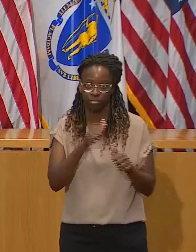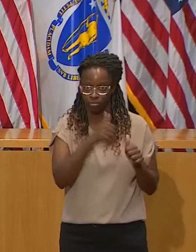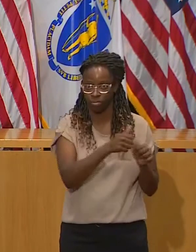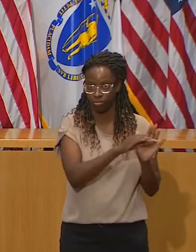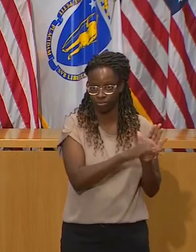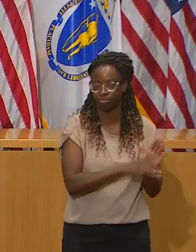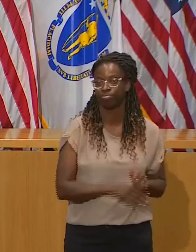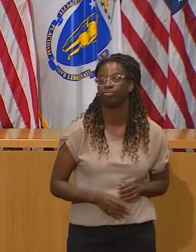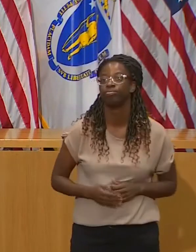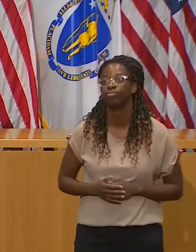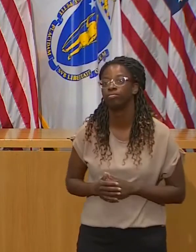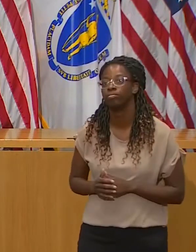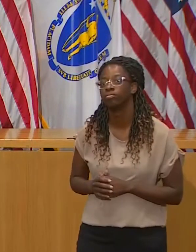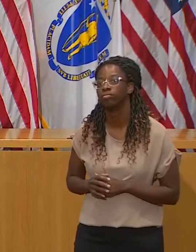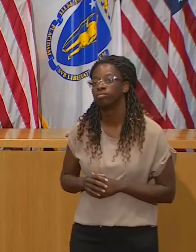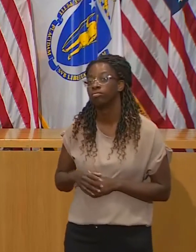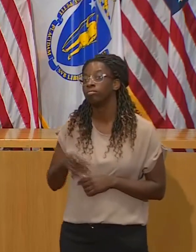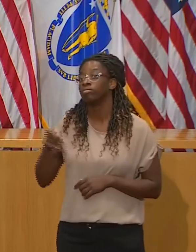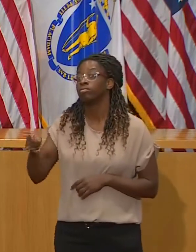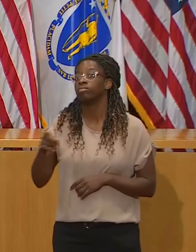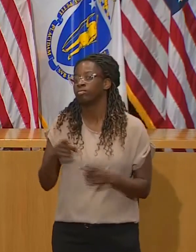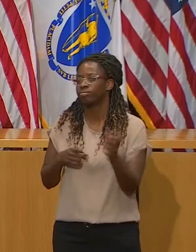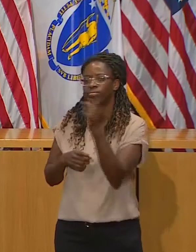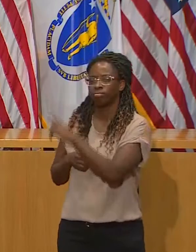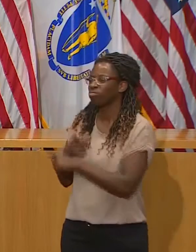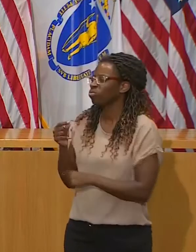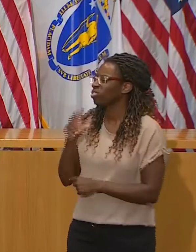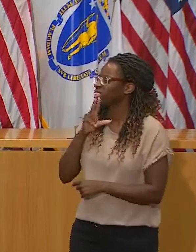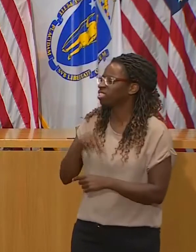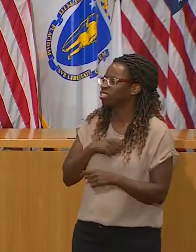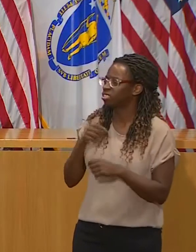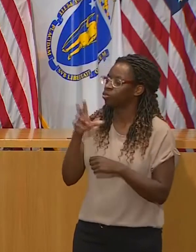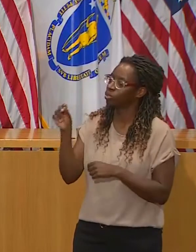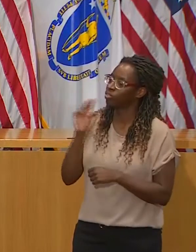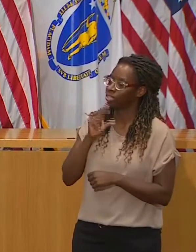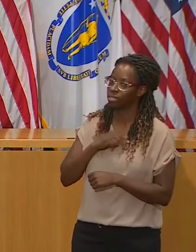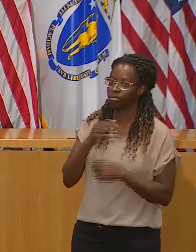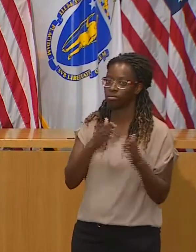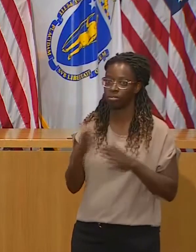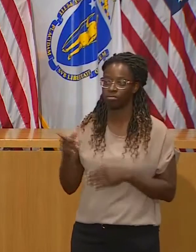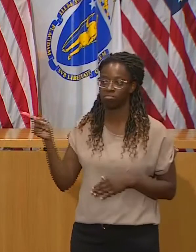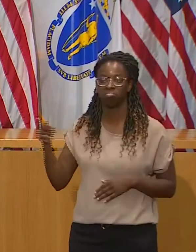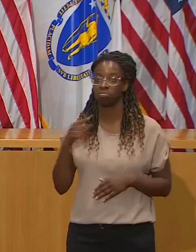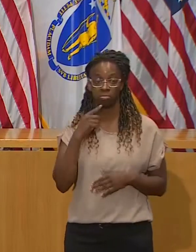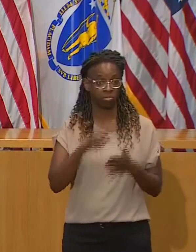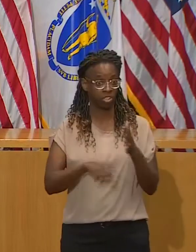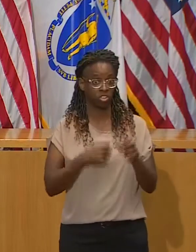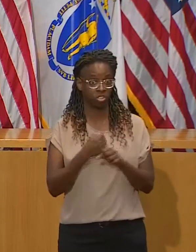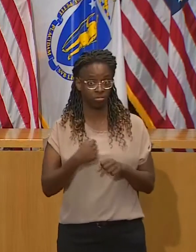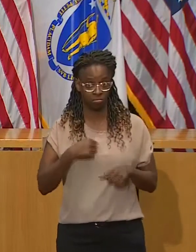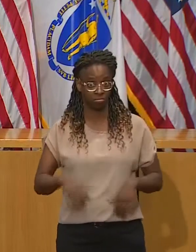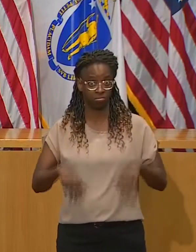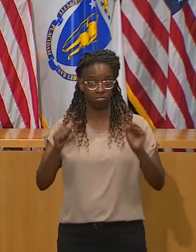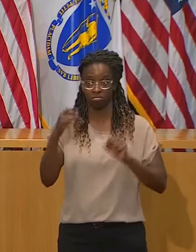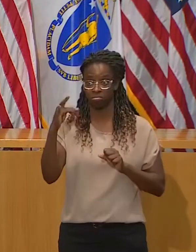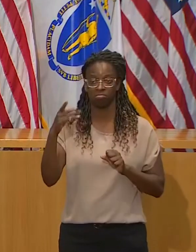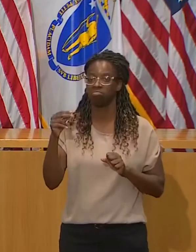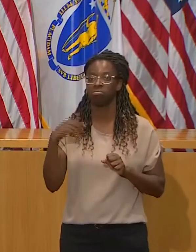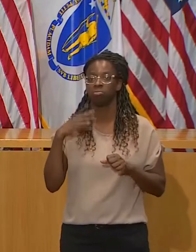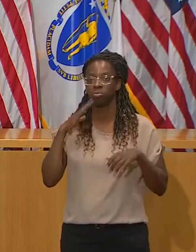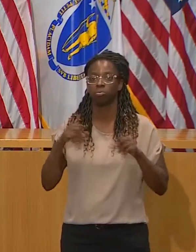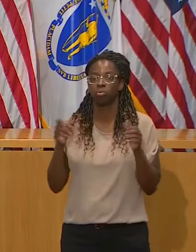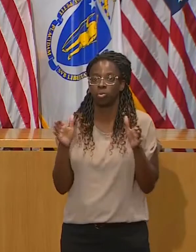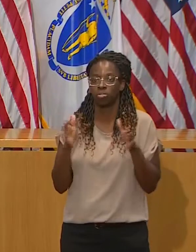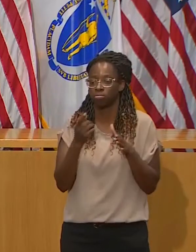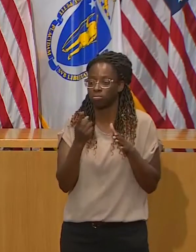dad. It's not going to be any of our neighbors. I mean, it's going to be a much different event. Governor, all of this,